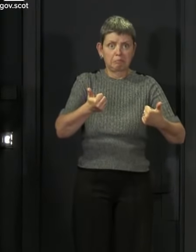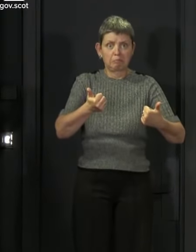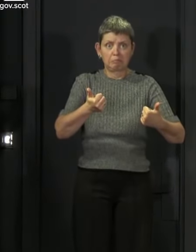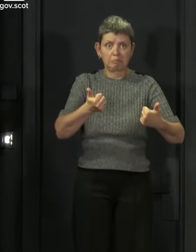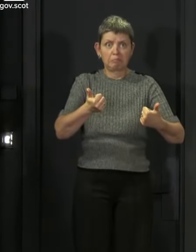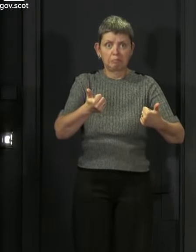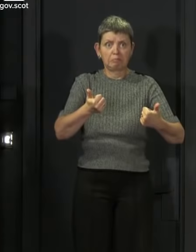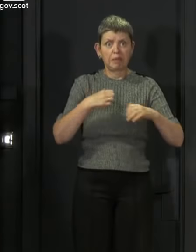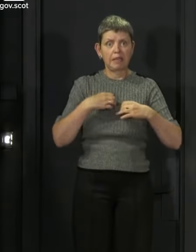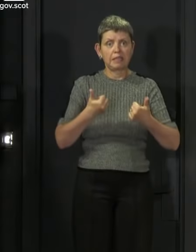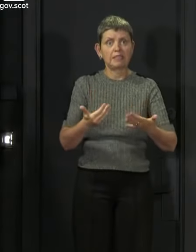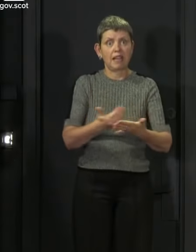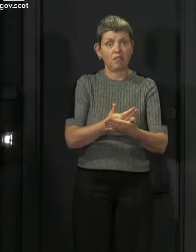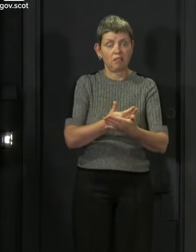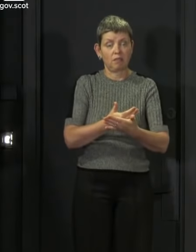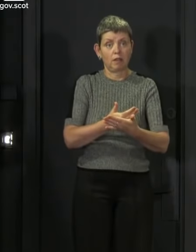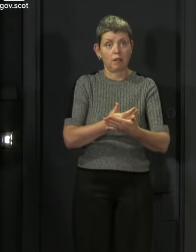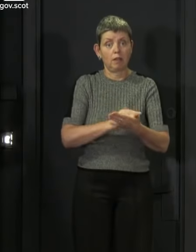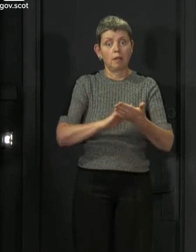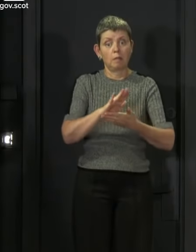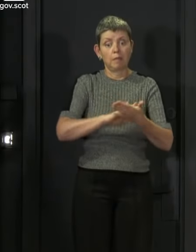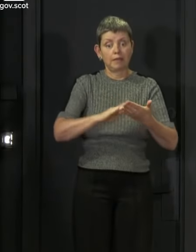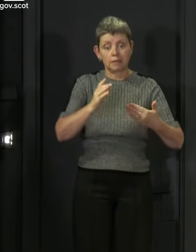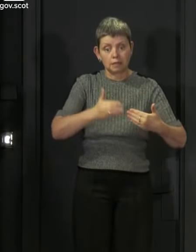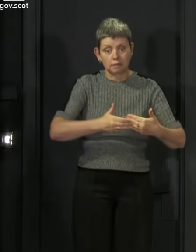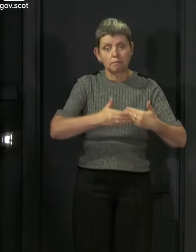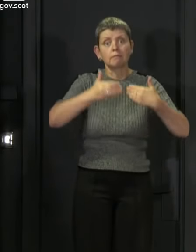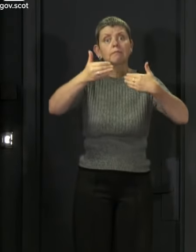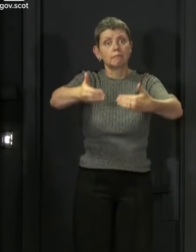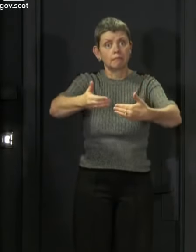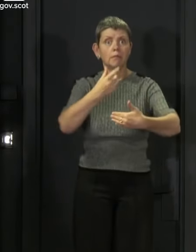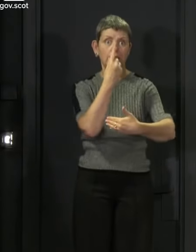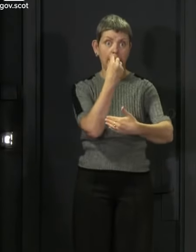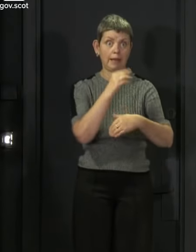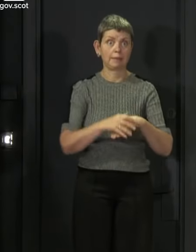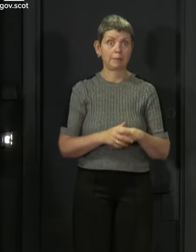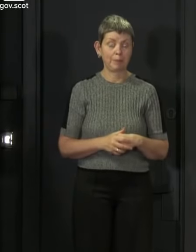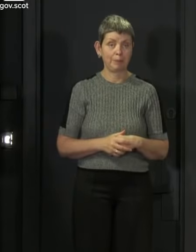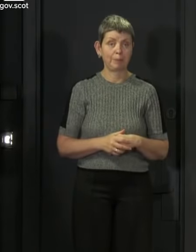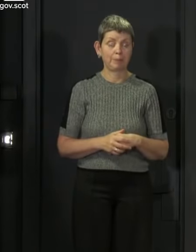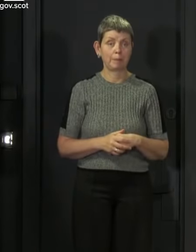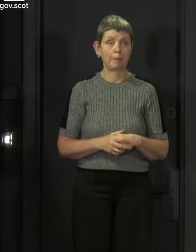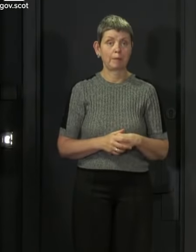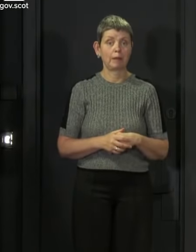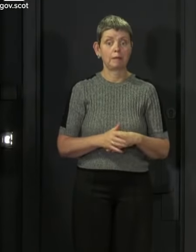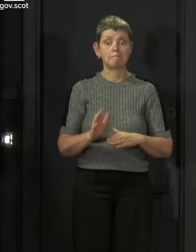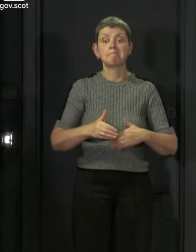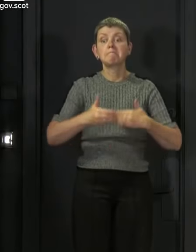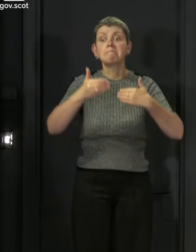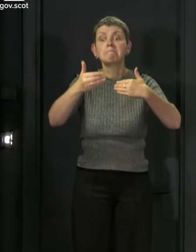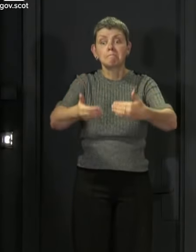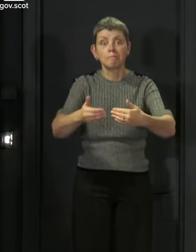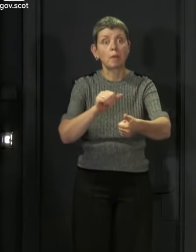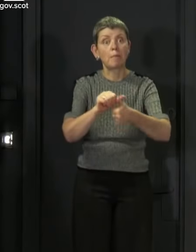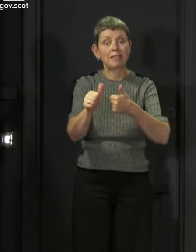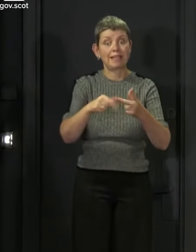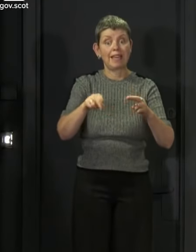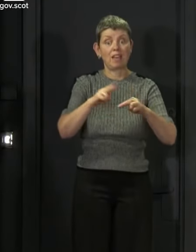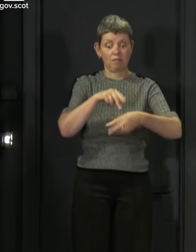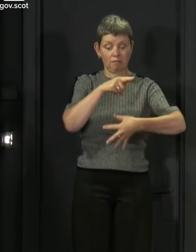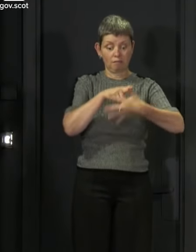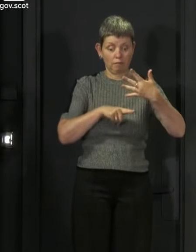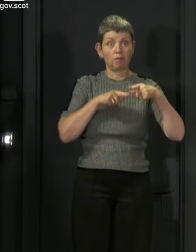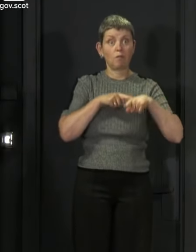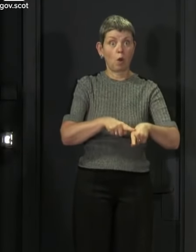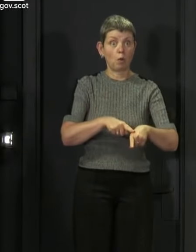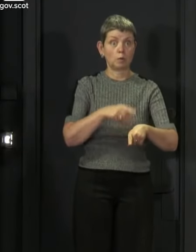us backwards but the springboard to a much brighter future. we have a brighter future if we do this right so let's make sure